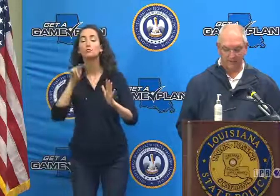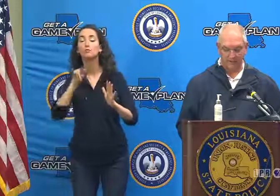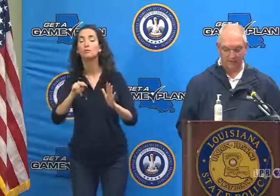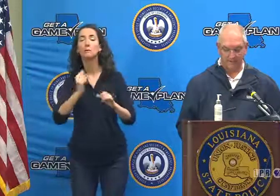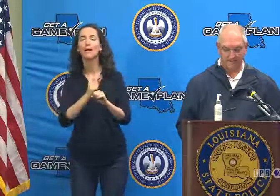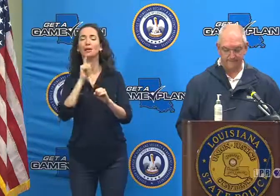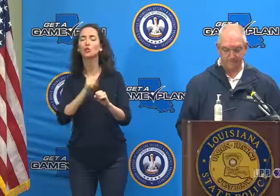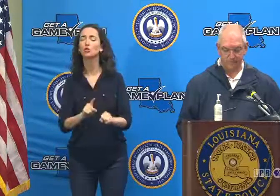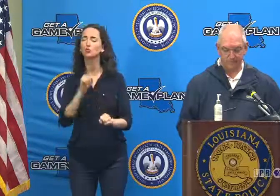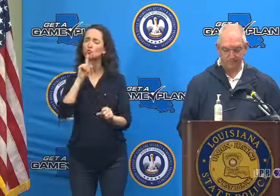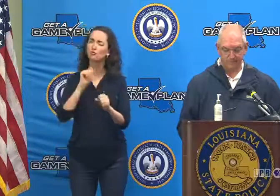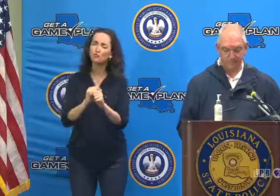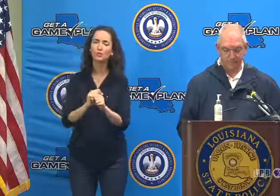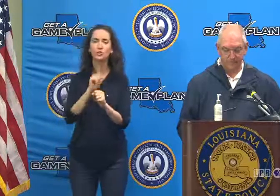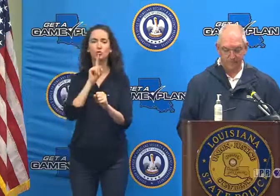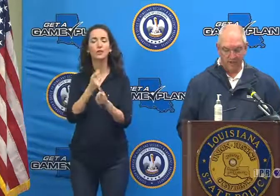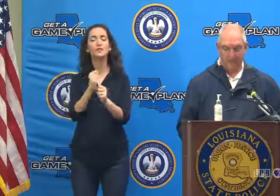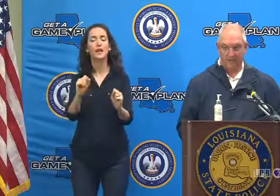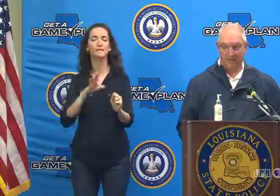do so safely.